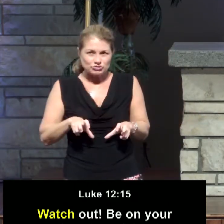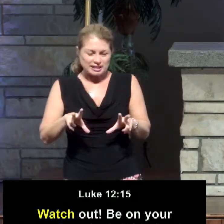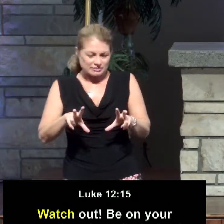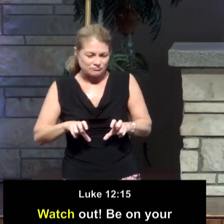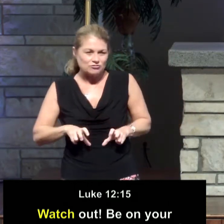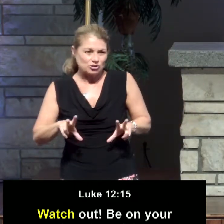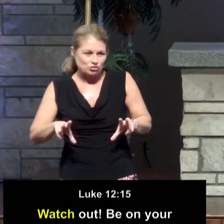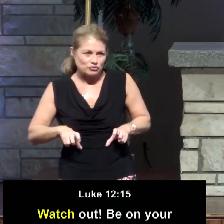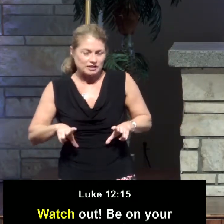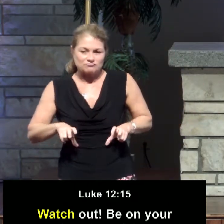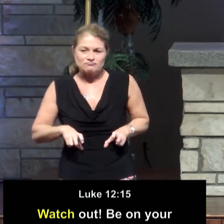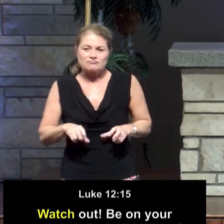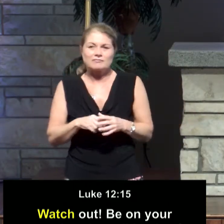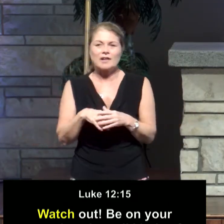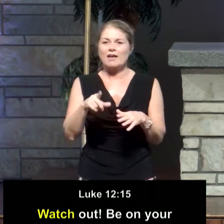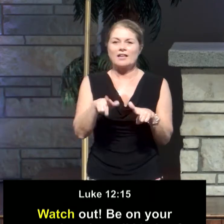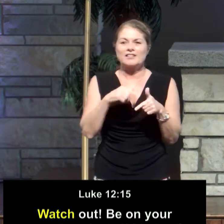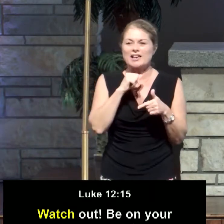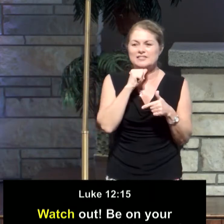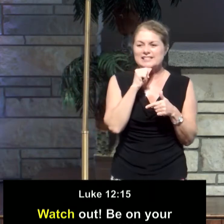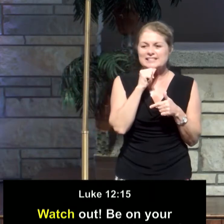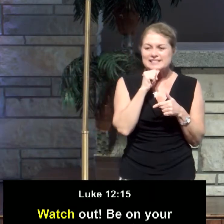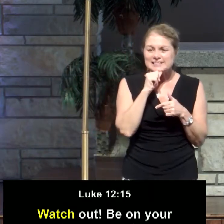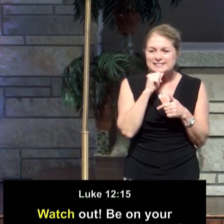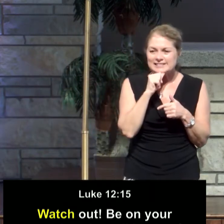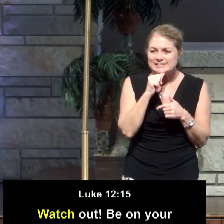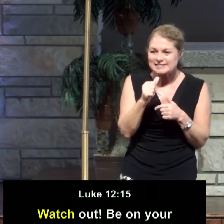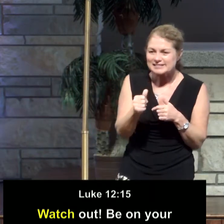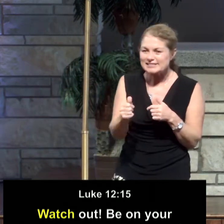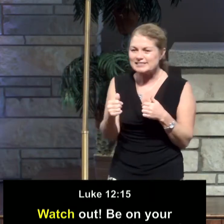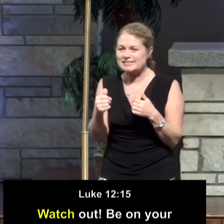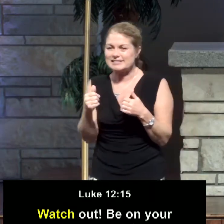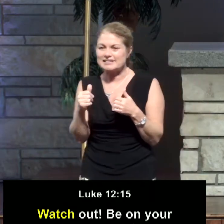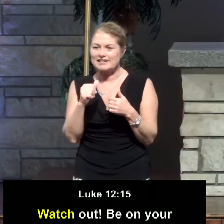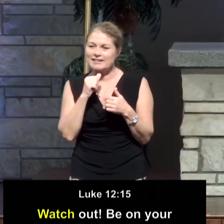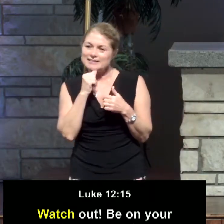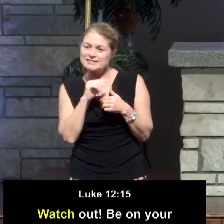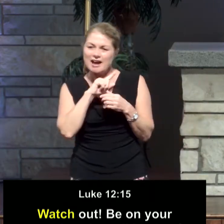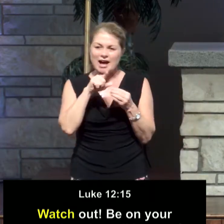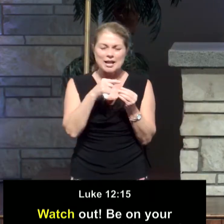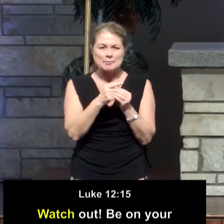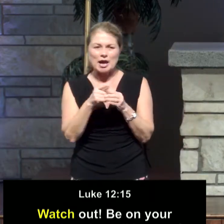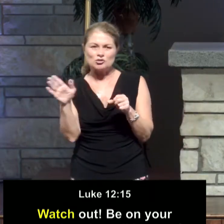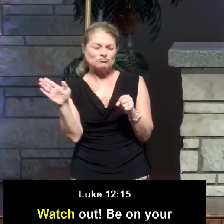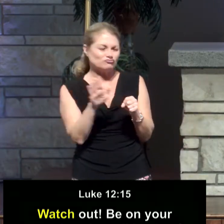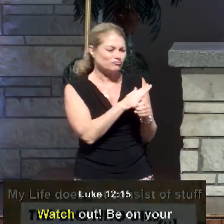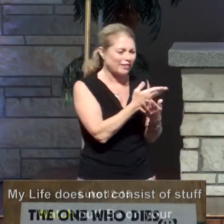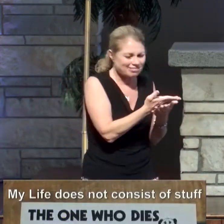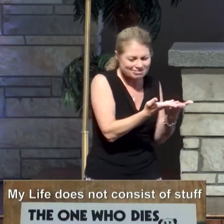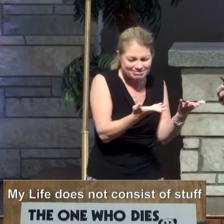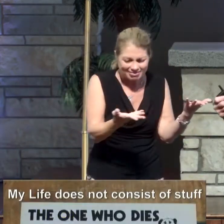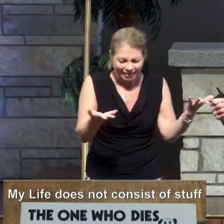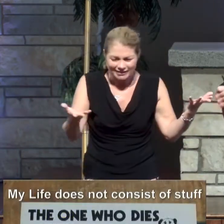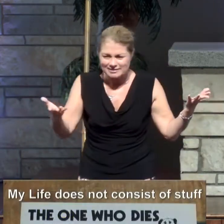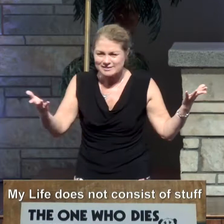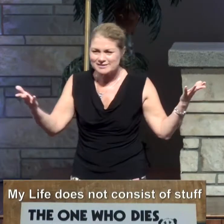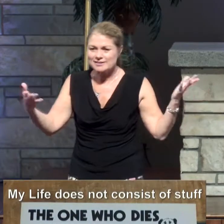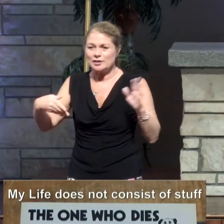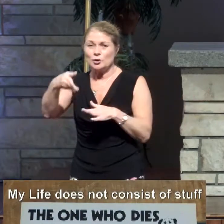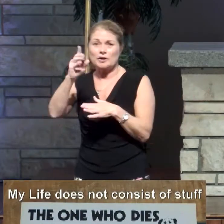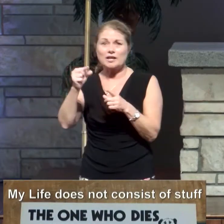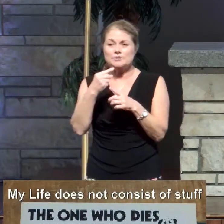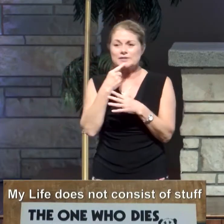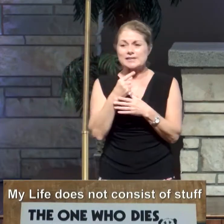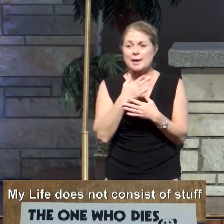Greed. Life does not consist in an abundance of possessions. See, my friends, what God's word is saying is